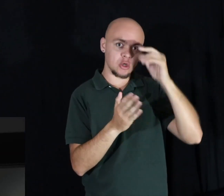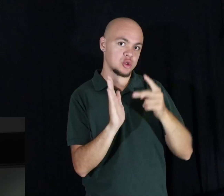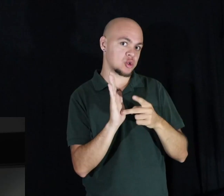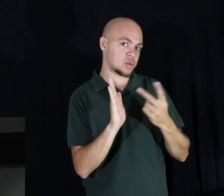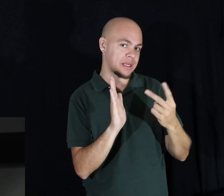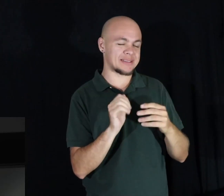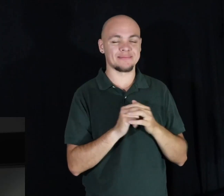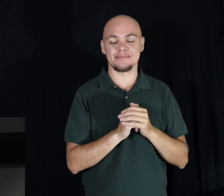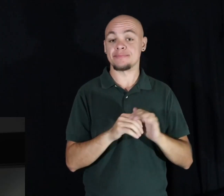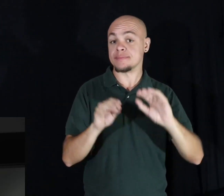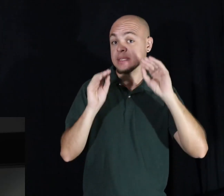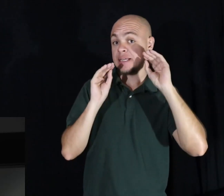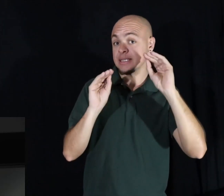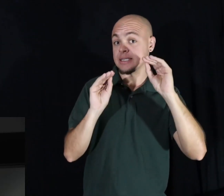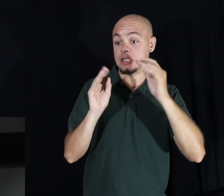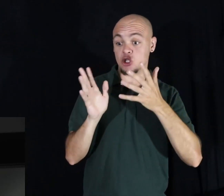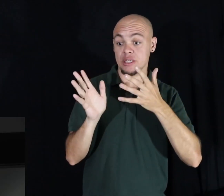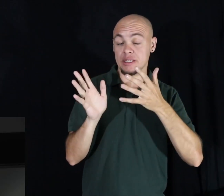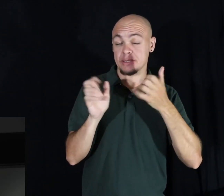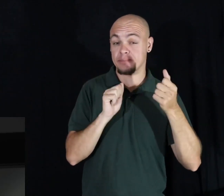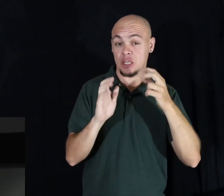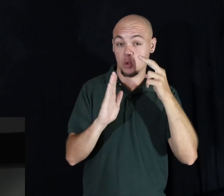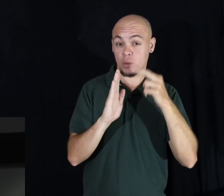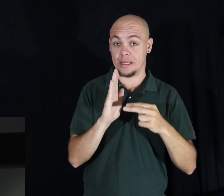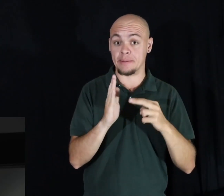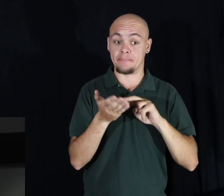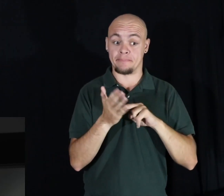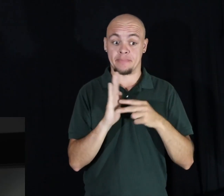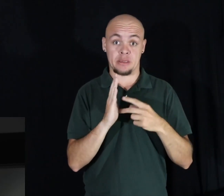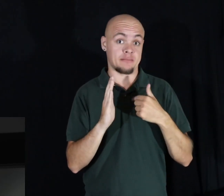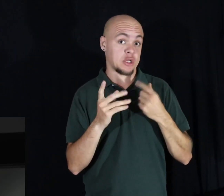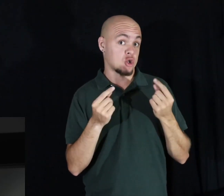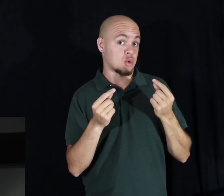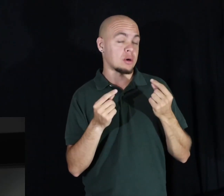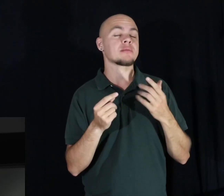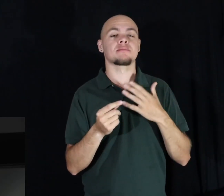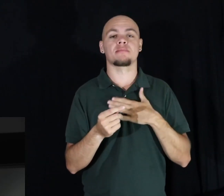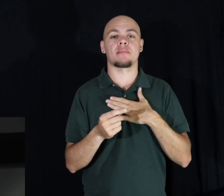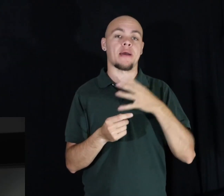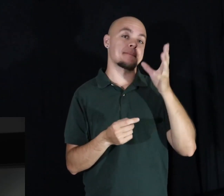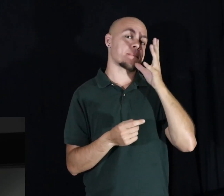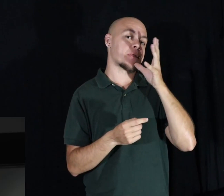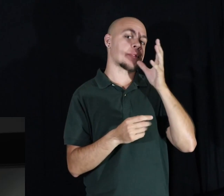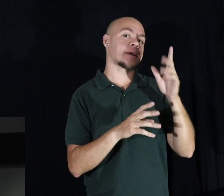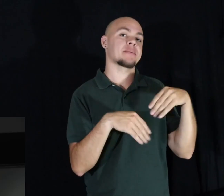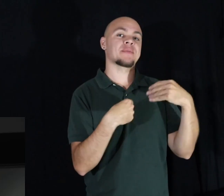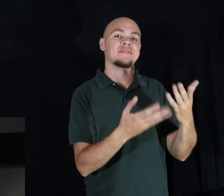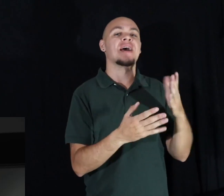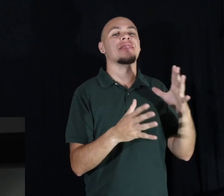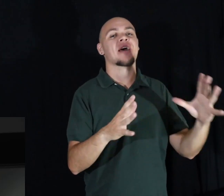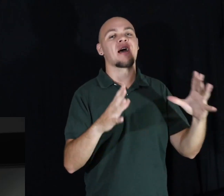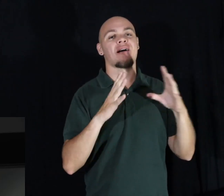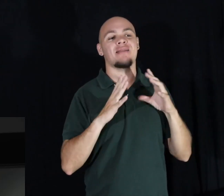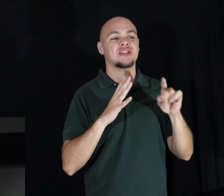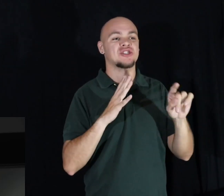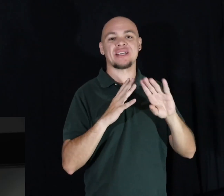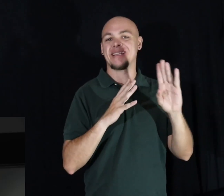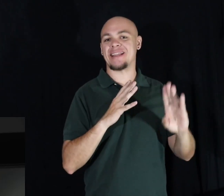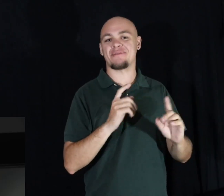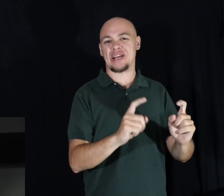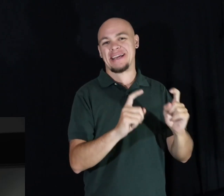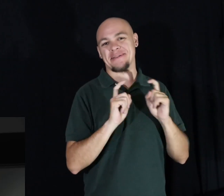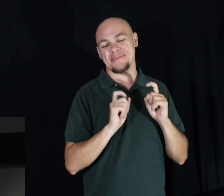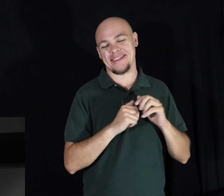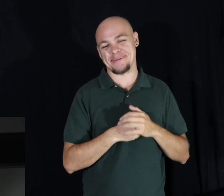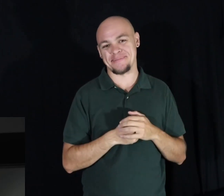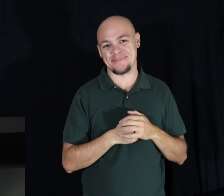And what teaching speed reading has allowed me to do is give my mother the holiday she was never able to give me.